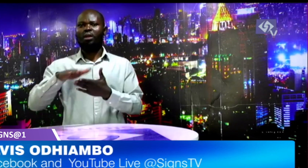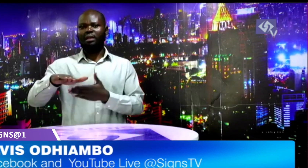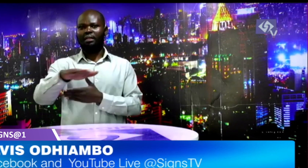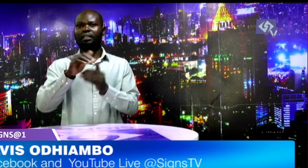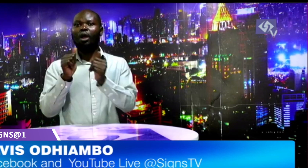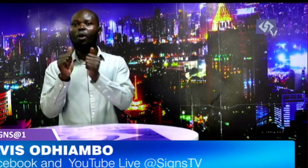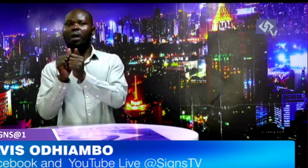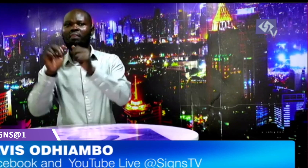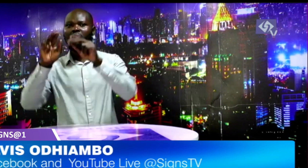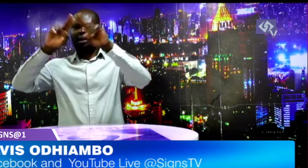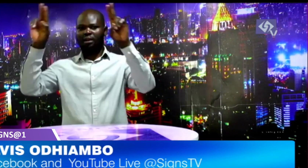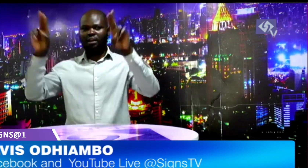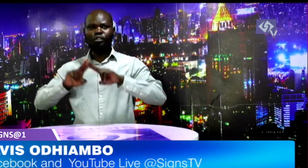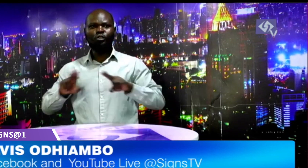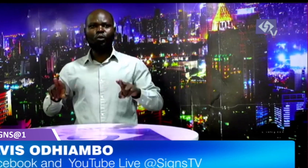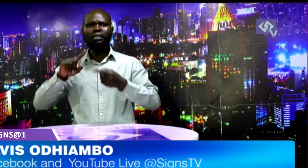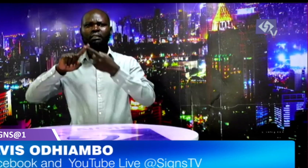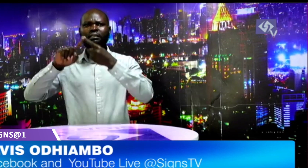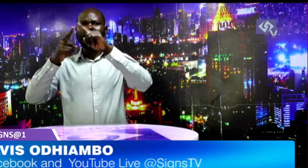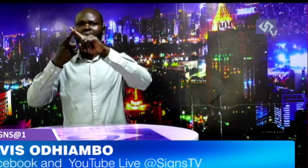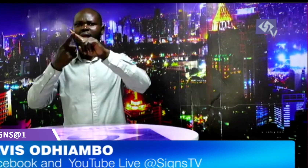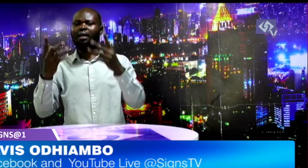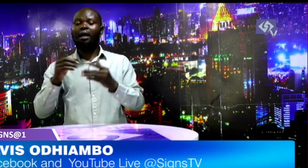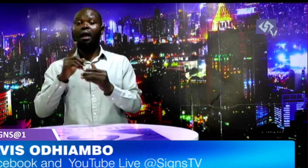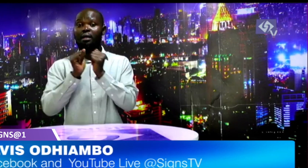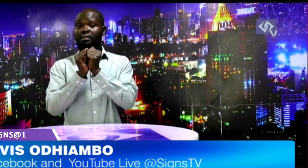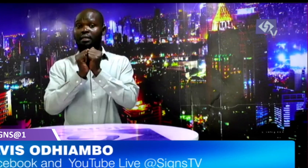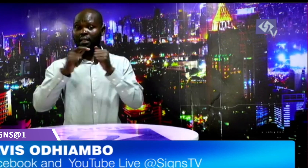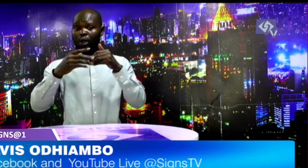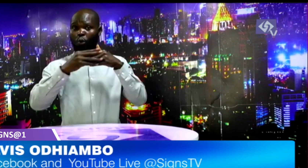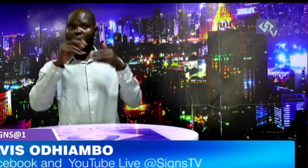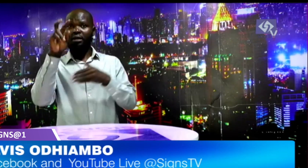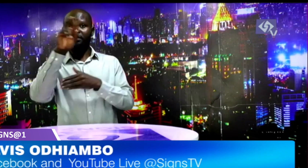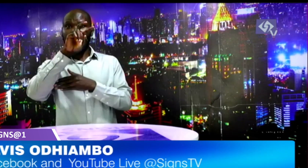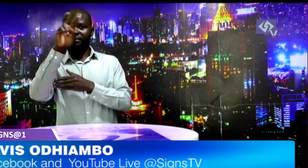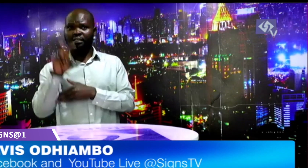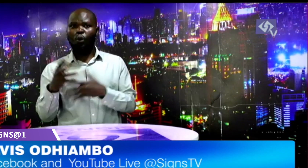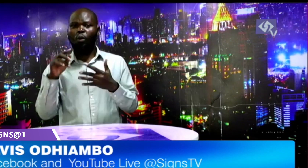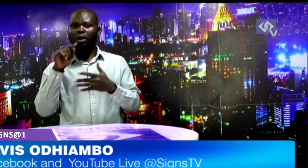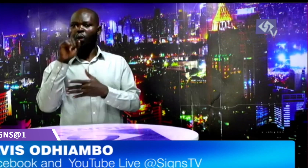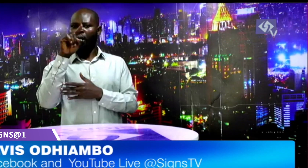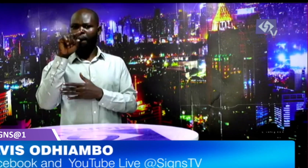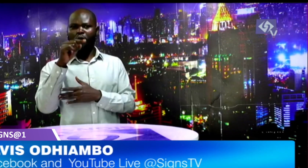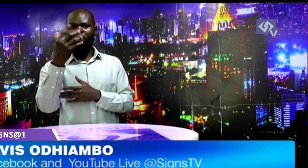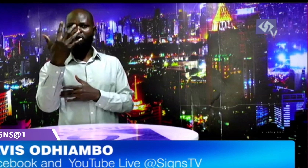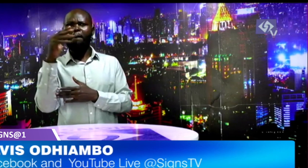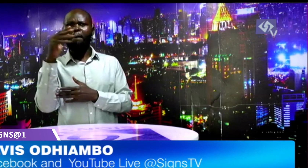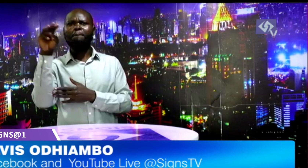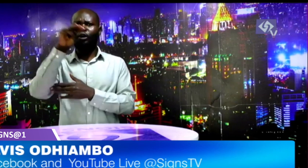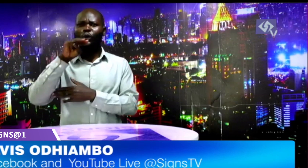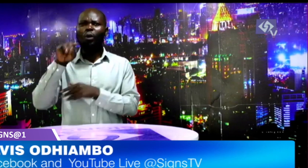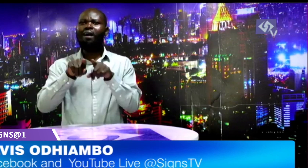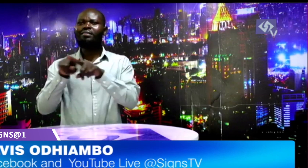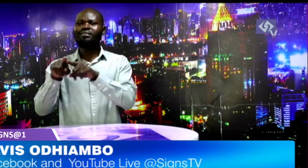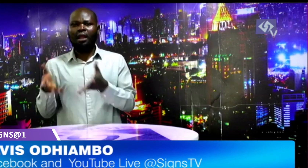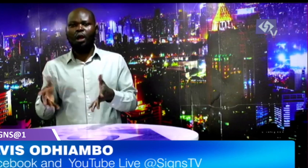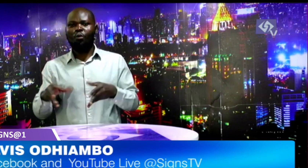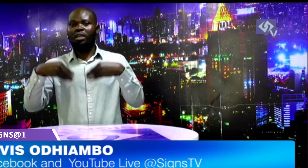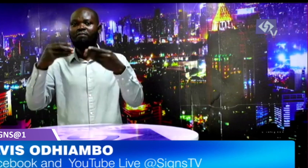the authority is working to revise the threshold to align with international standards of $10,000,